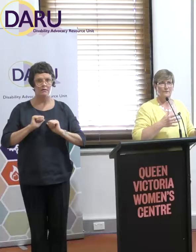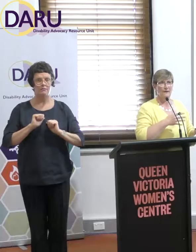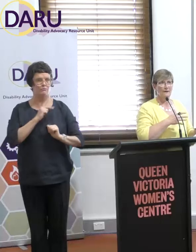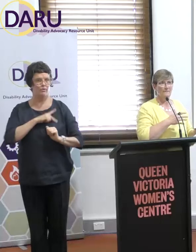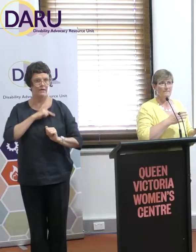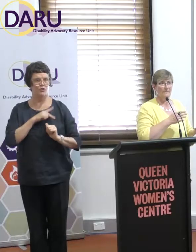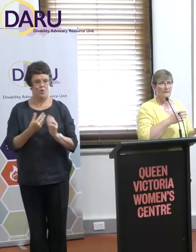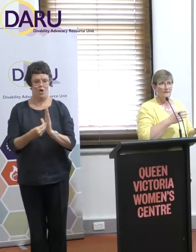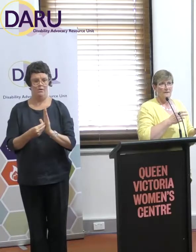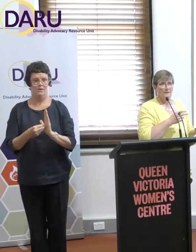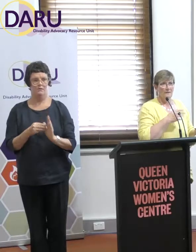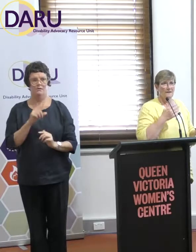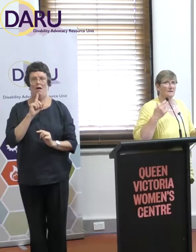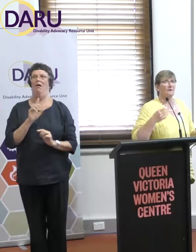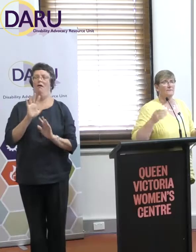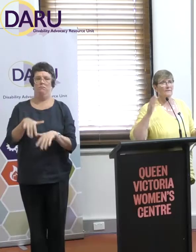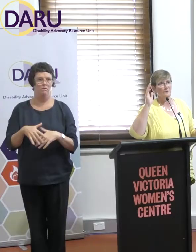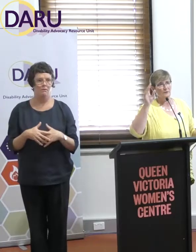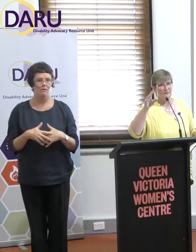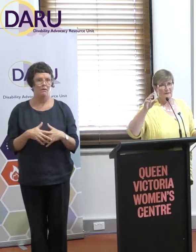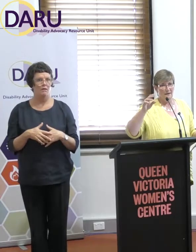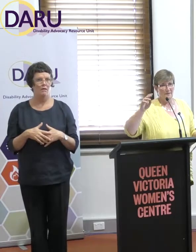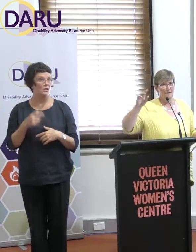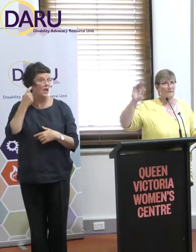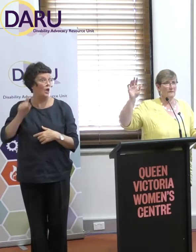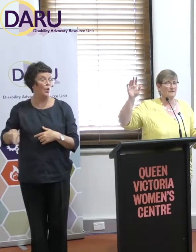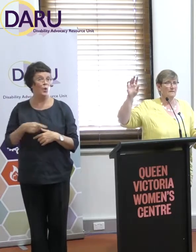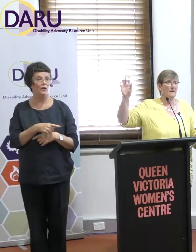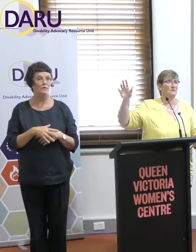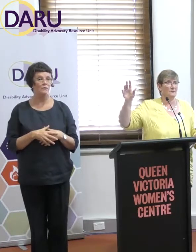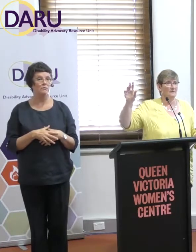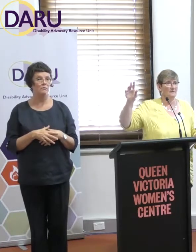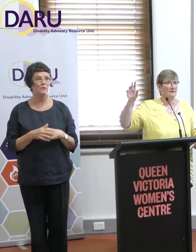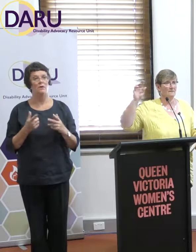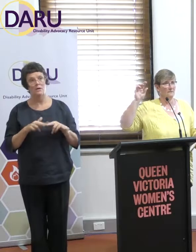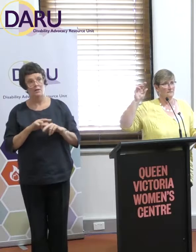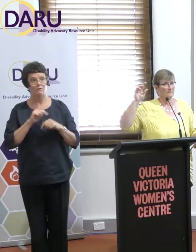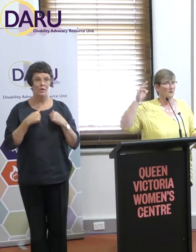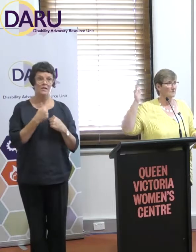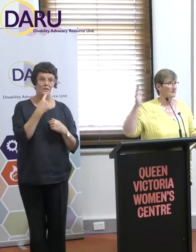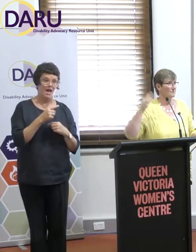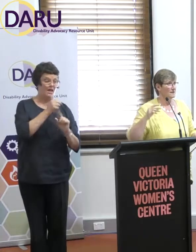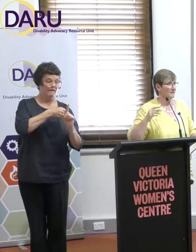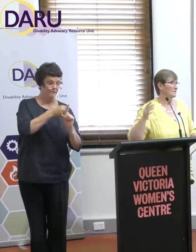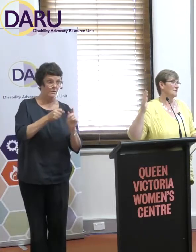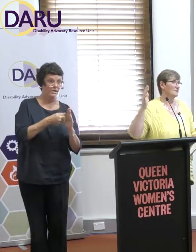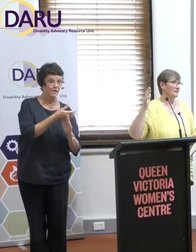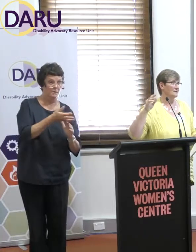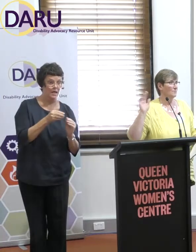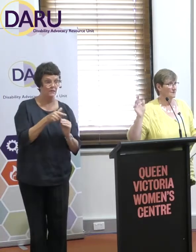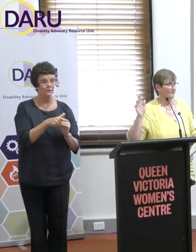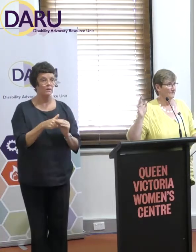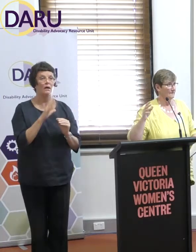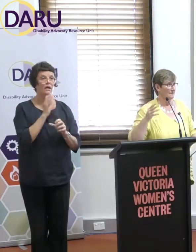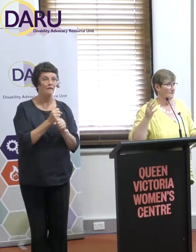if they said, right, for every dollar you spend on advocacy, a government saved $10. Now, economists would say, that's ridiculous,